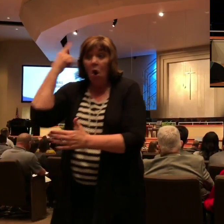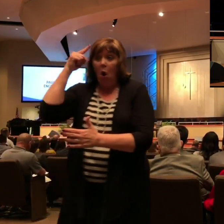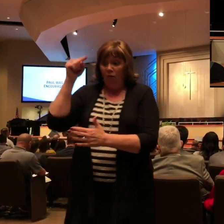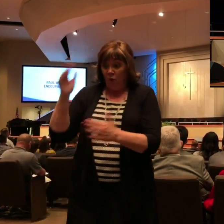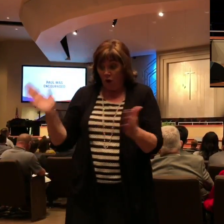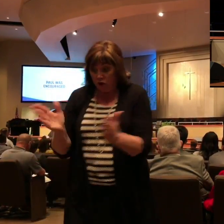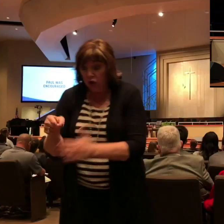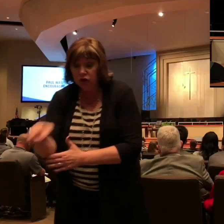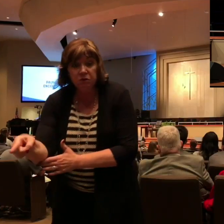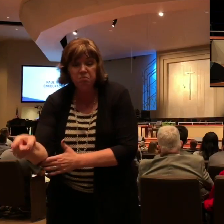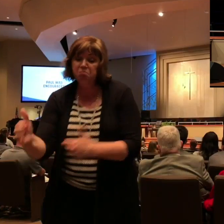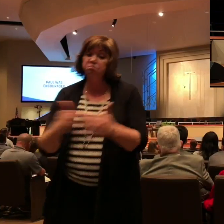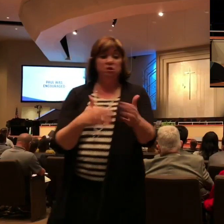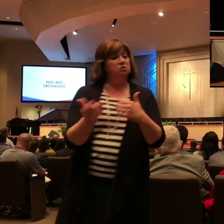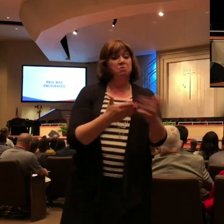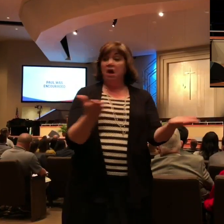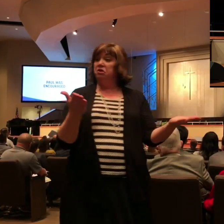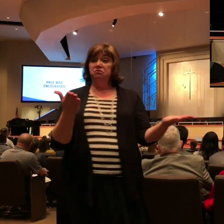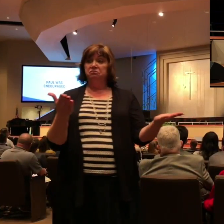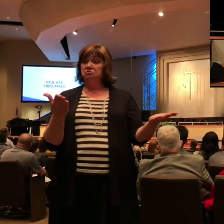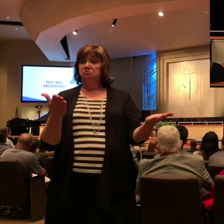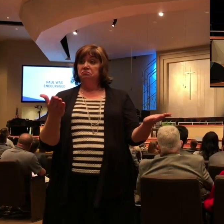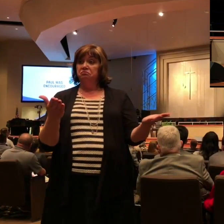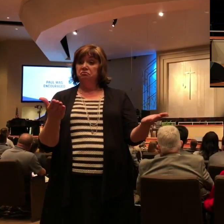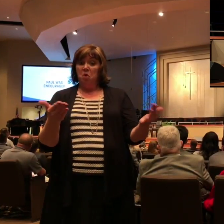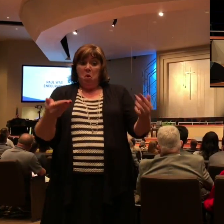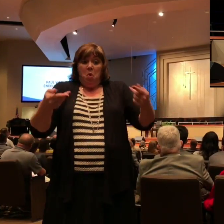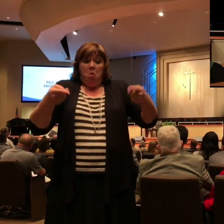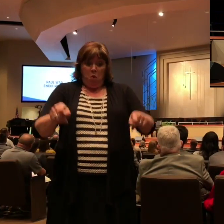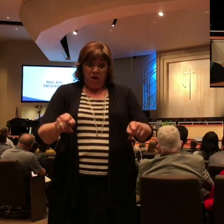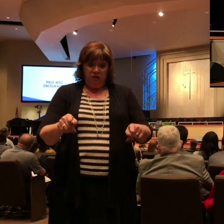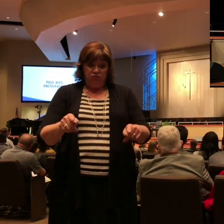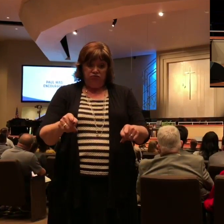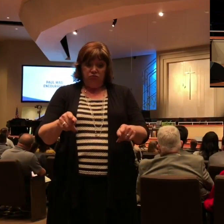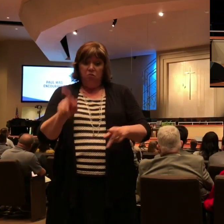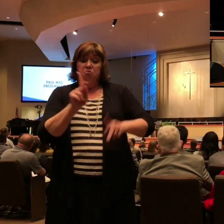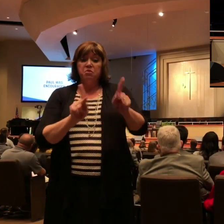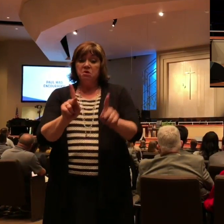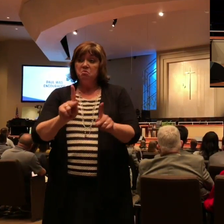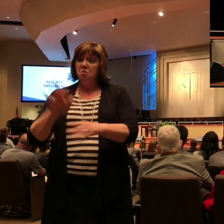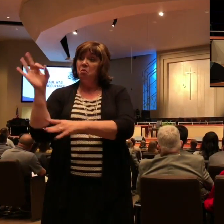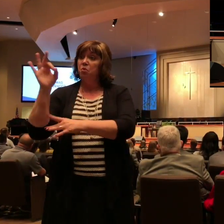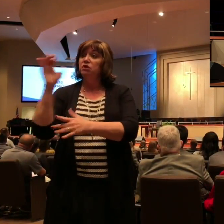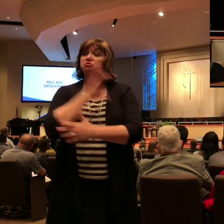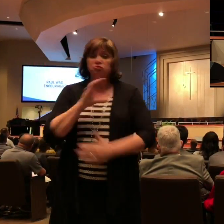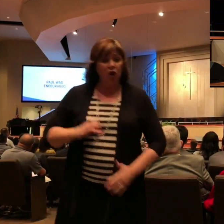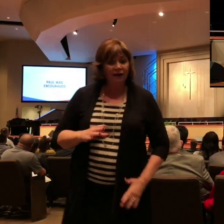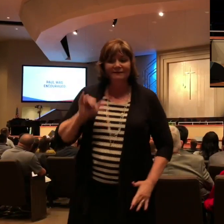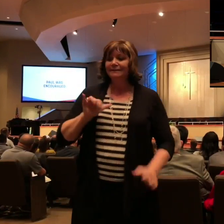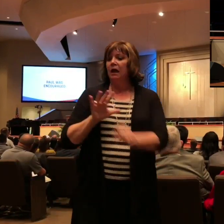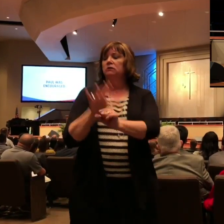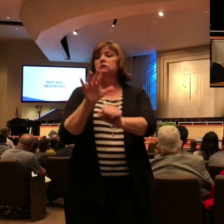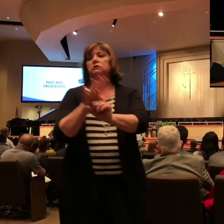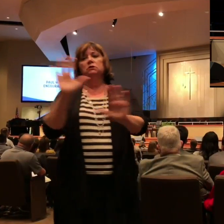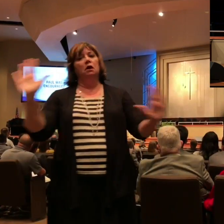Christ was preached, that was enough and he was going to rejoice. Paul was not condoning the